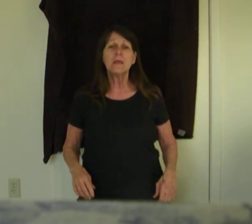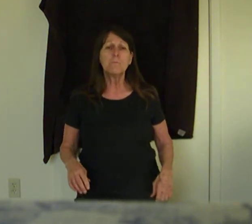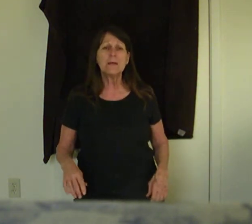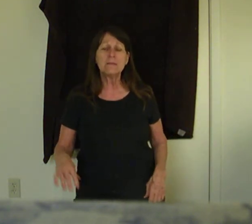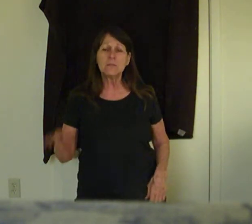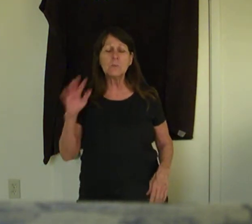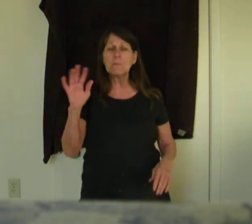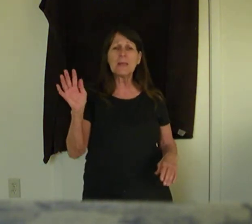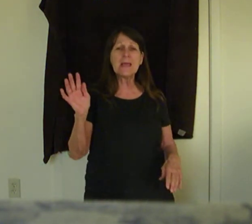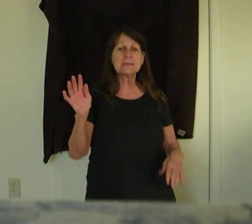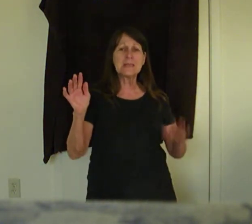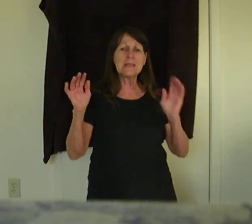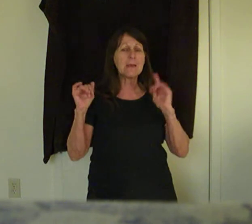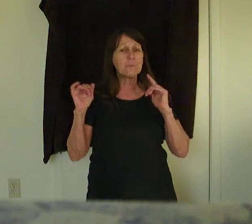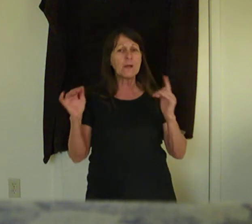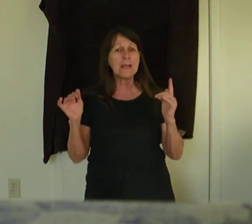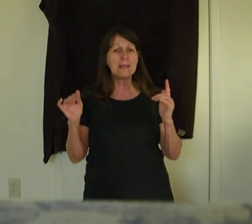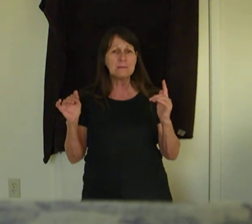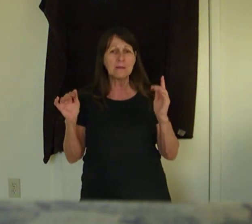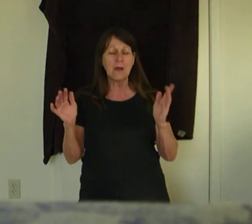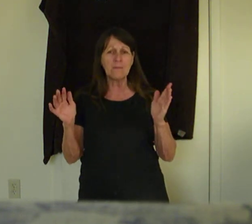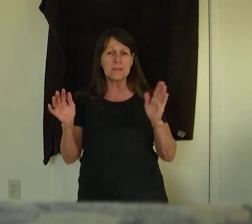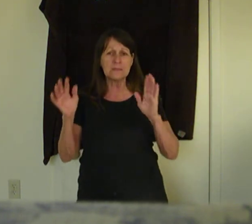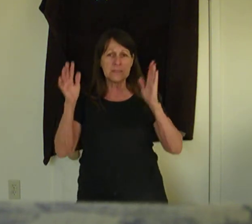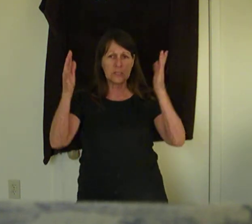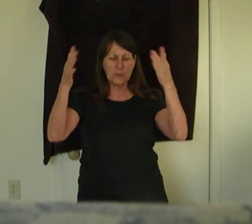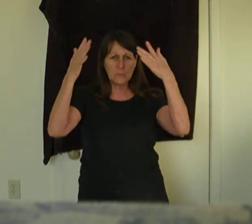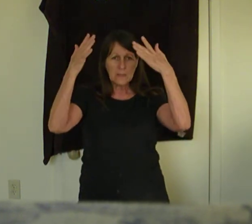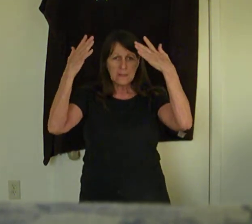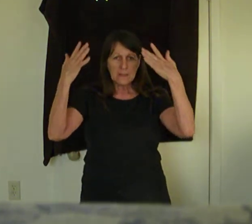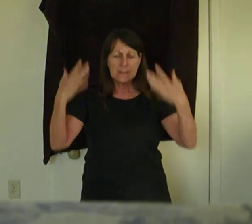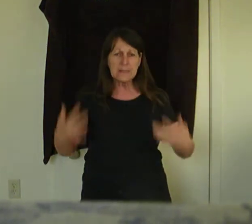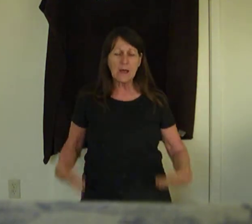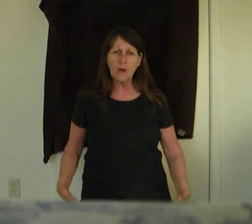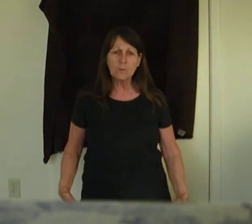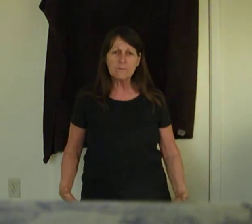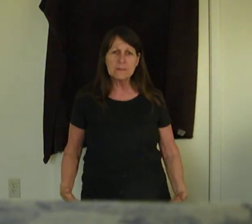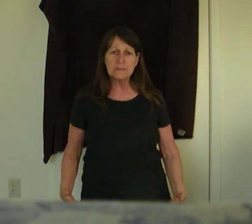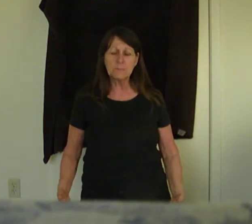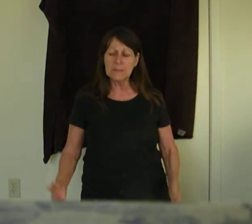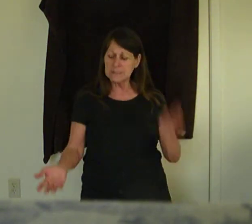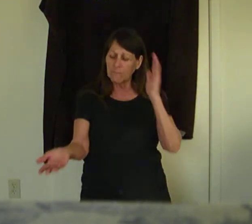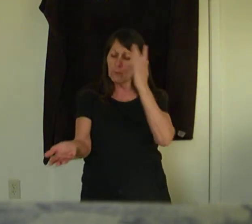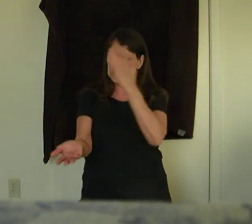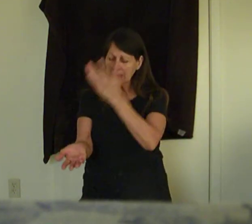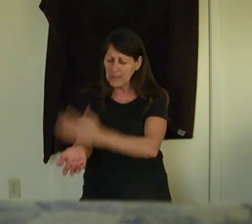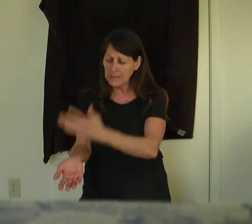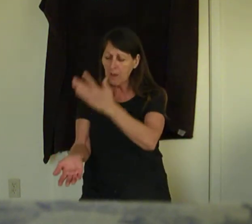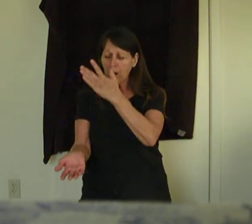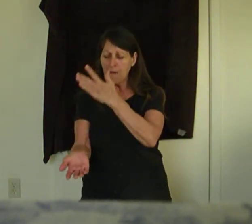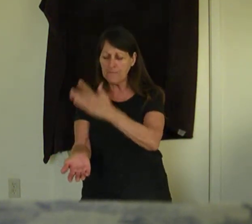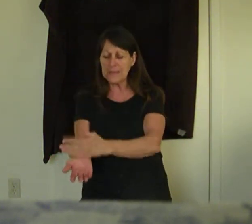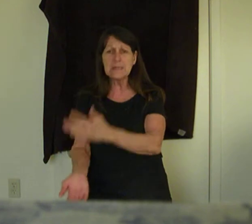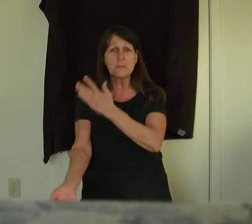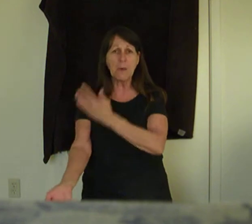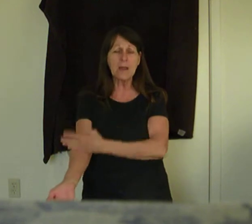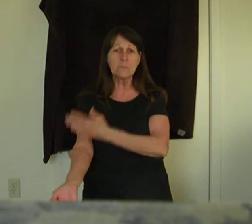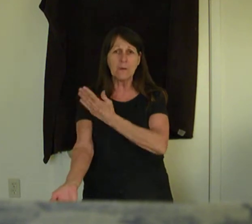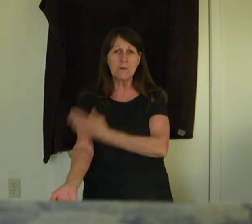But you be blessed. And I pray to God that you get a hold of this. Because if we cut off any of the body parts